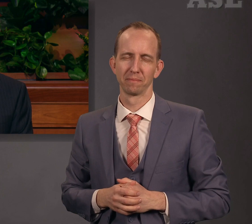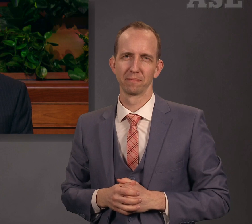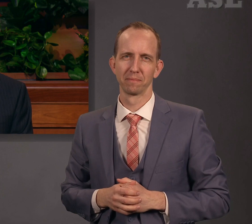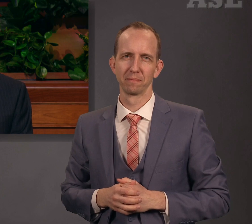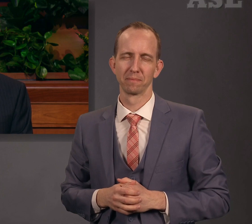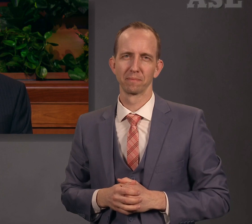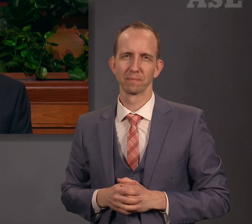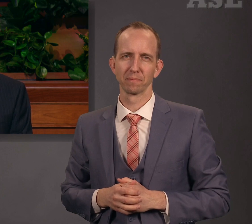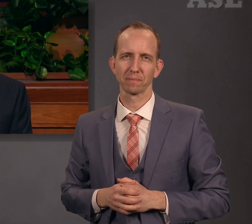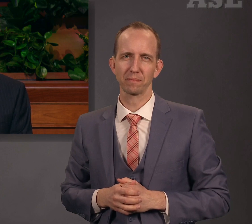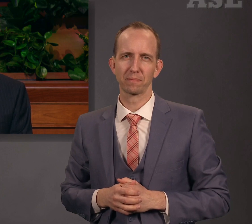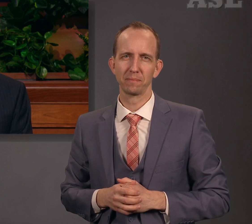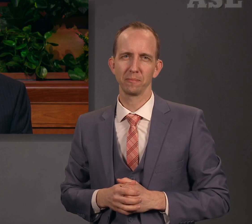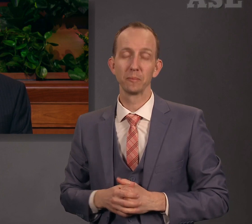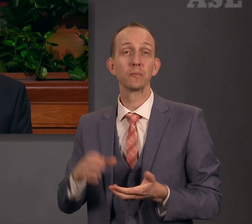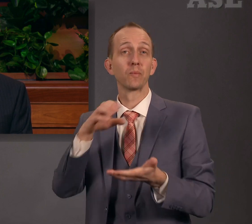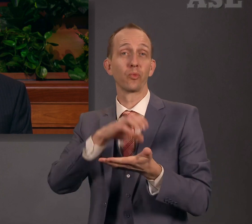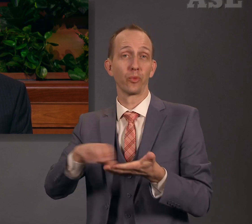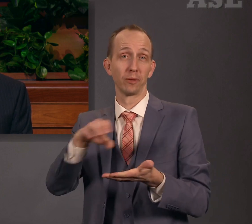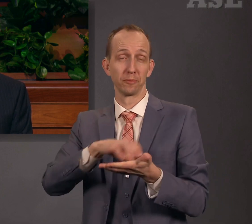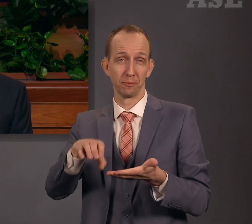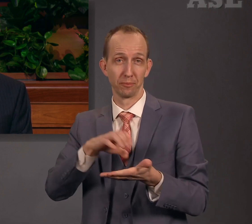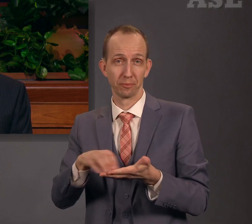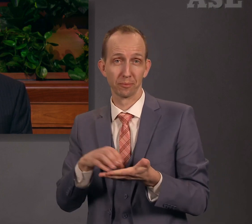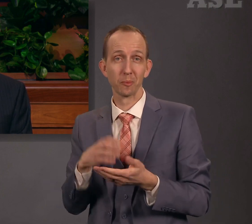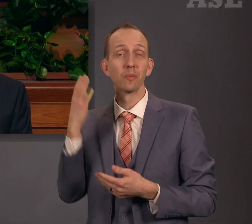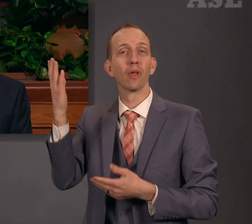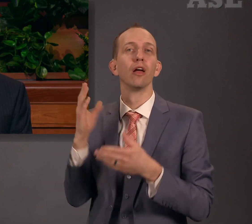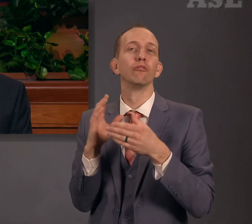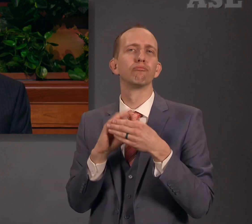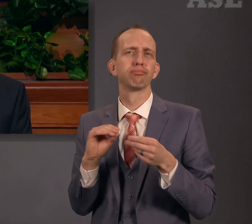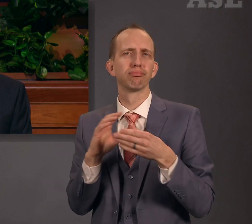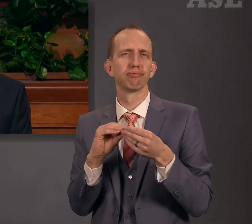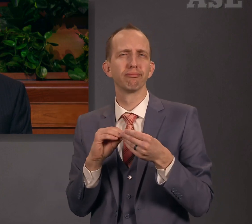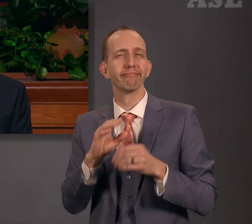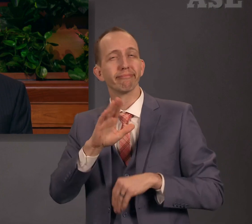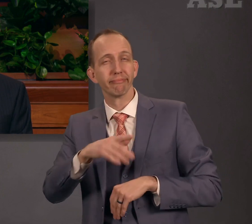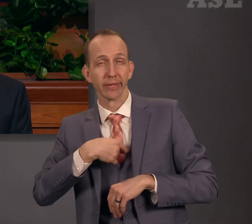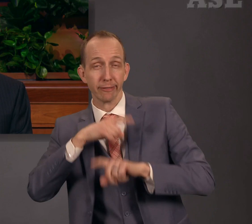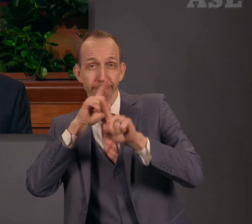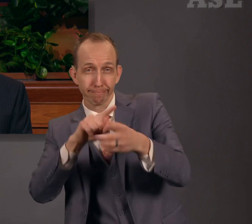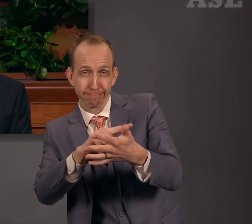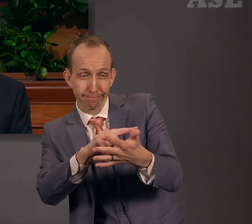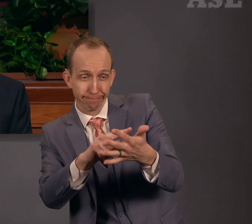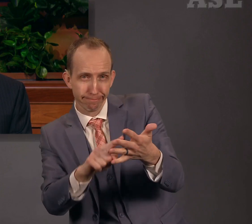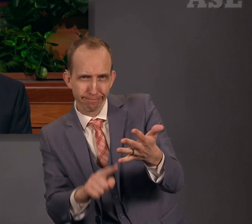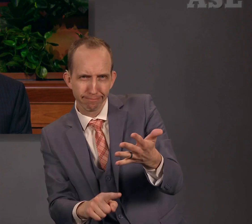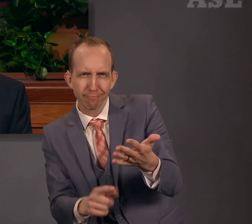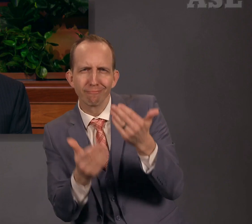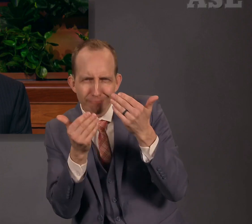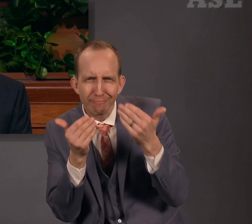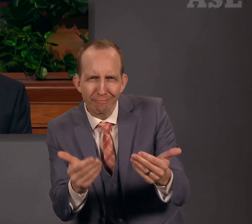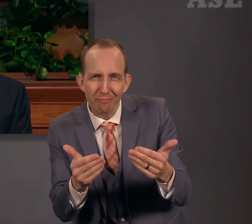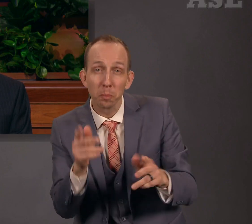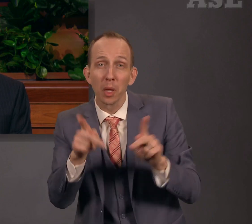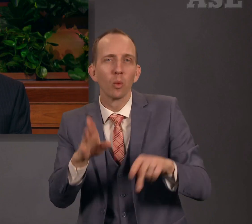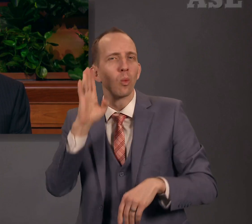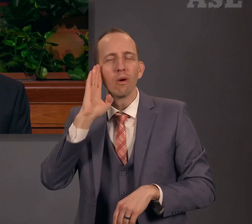And the Lord said unto Enoch, Go forth and do as I have commanded thee, and no man shall pierce thee. Open